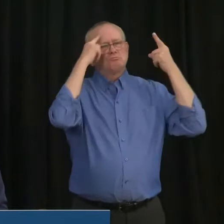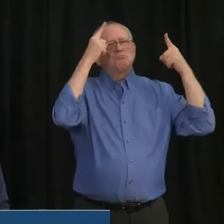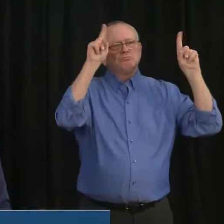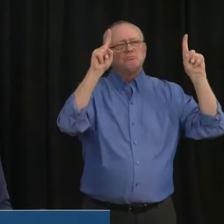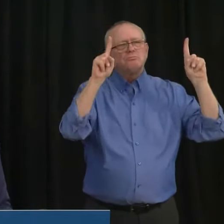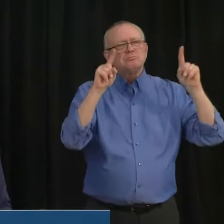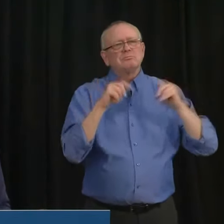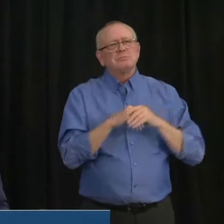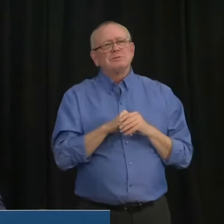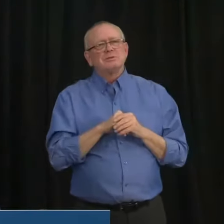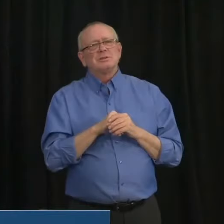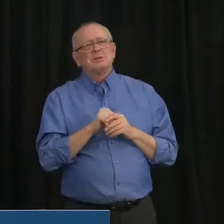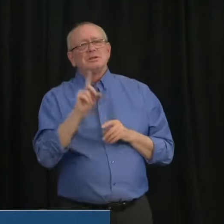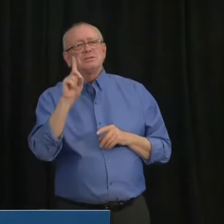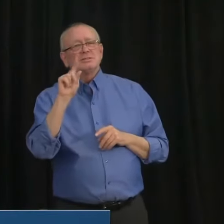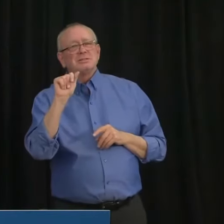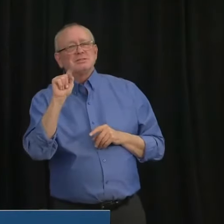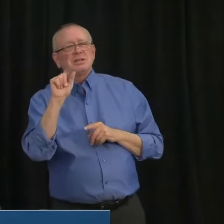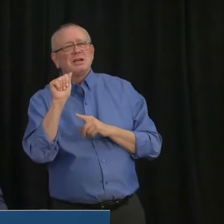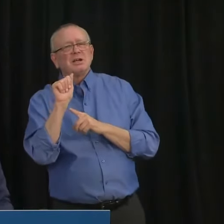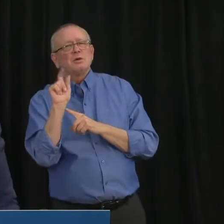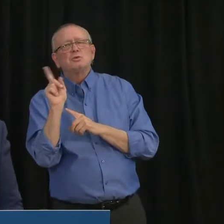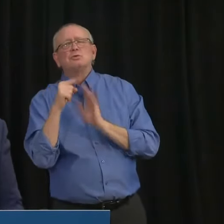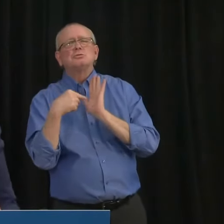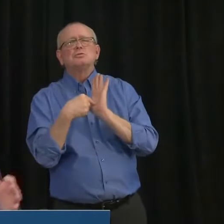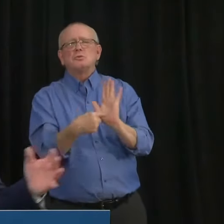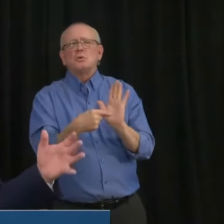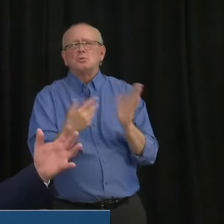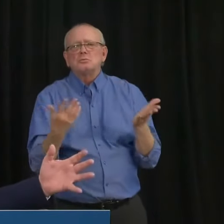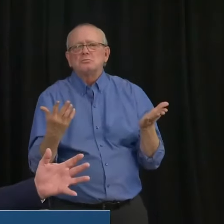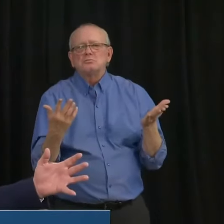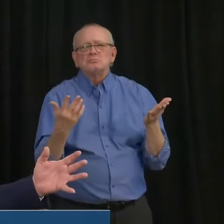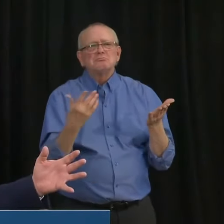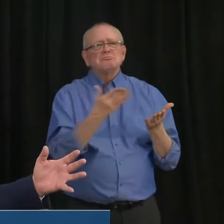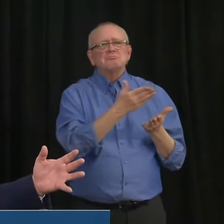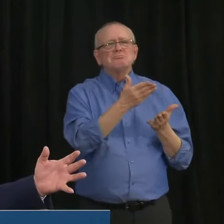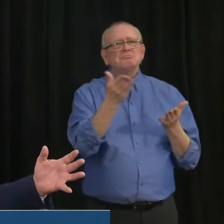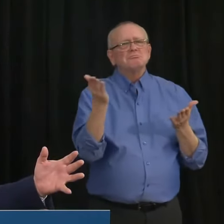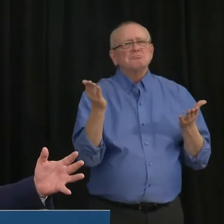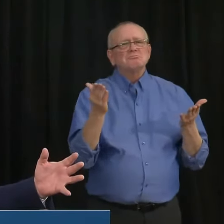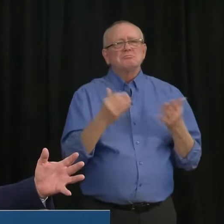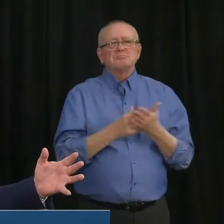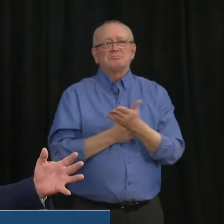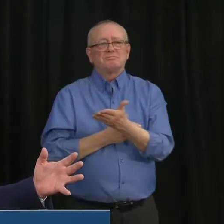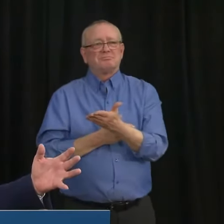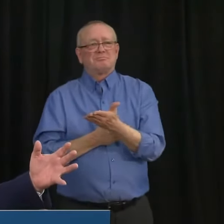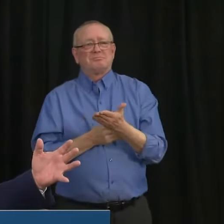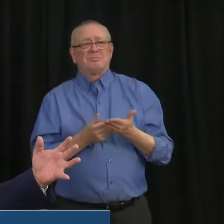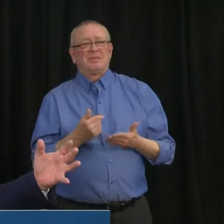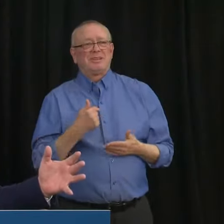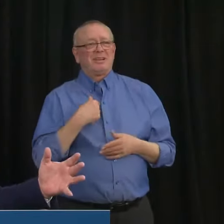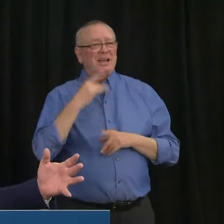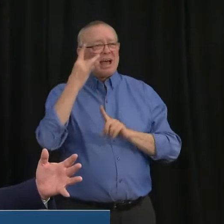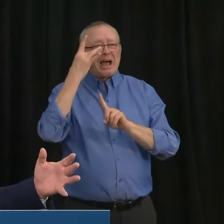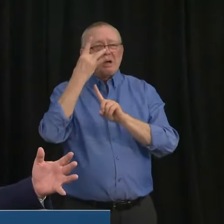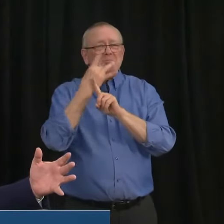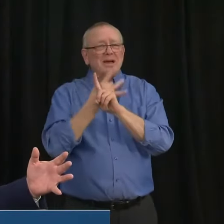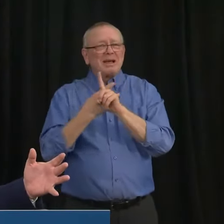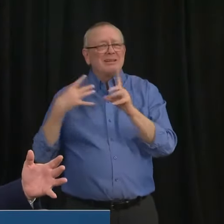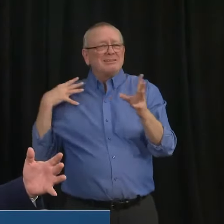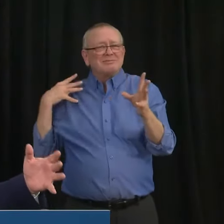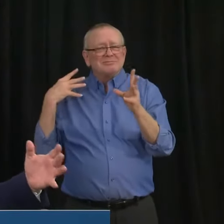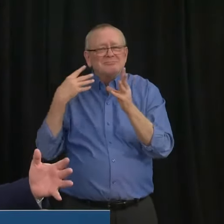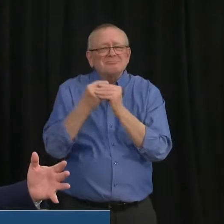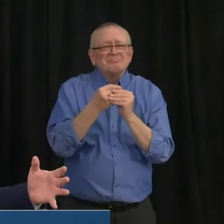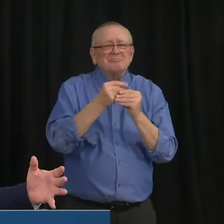Elberton? Well, first of all, Julia, we, we do have data. We have eight months of contact tracing data of the most robust contact tracing